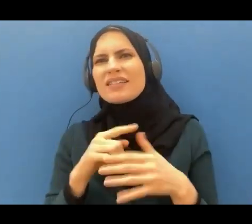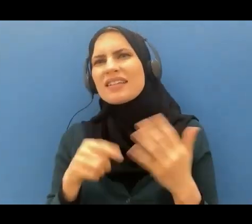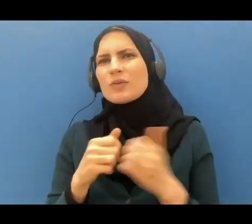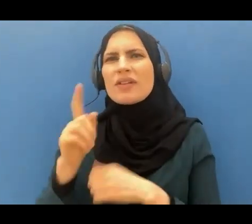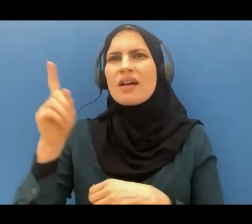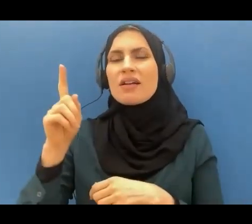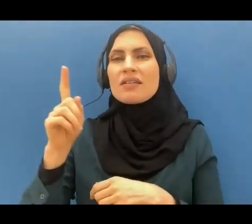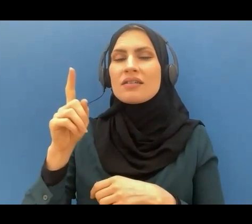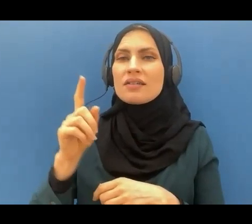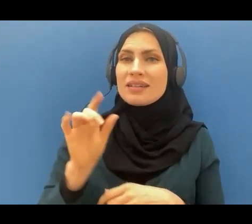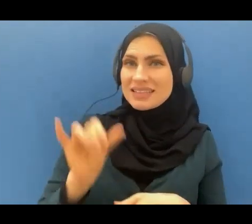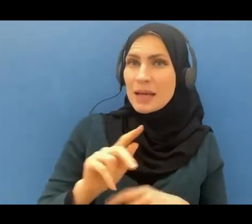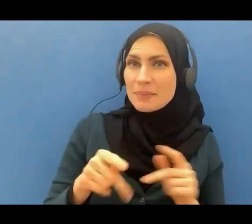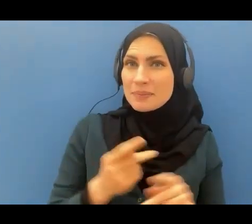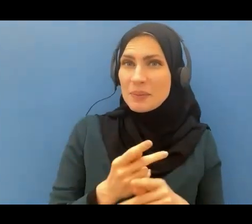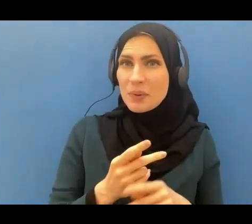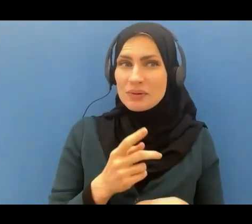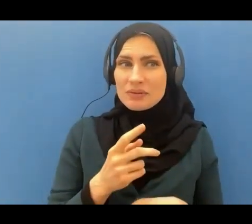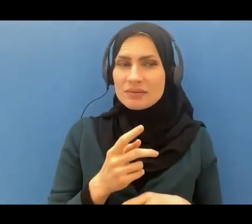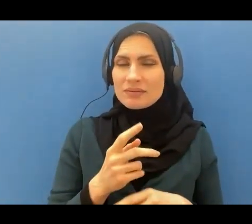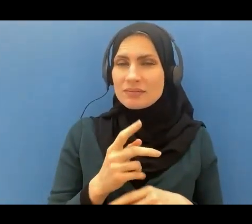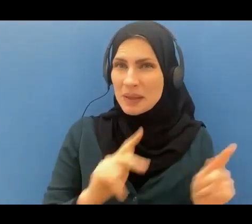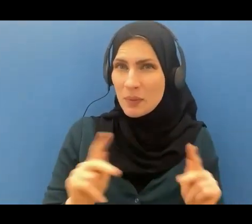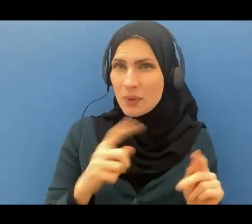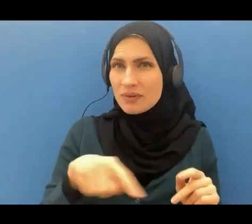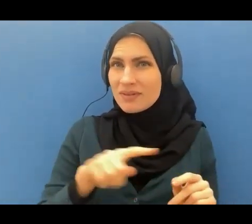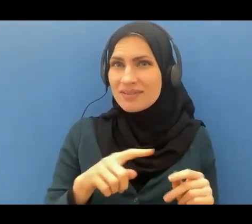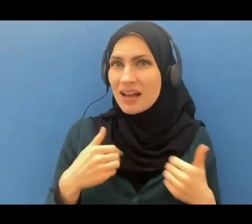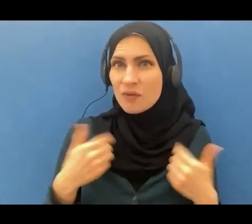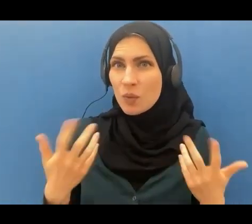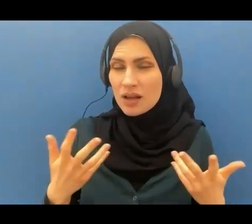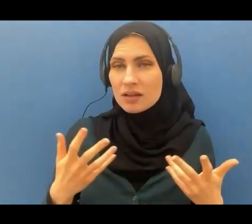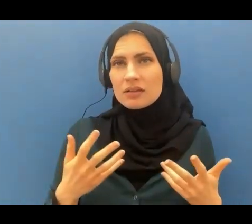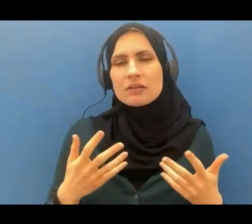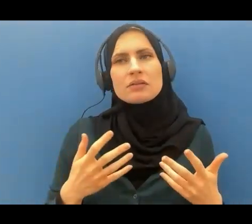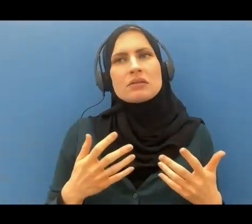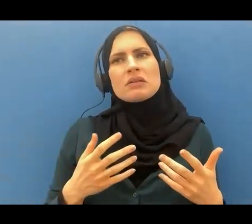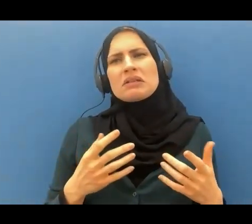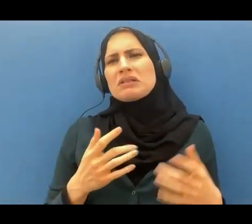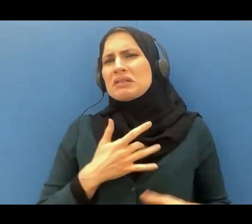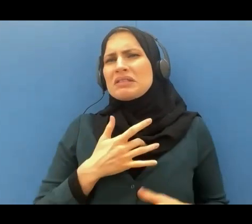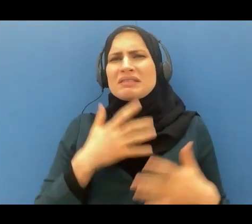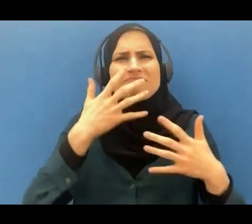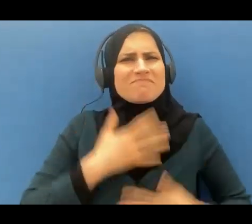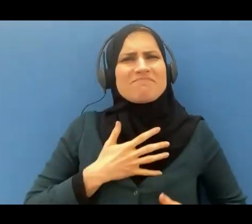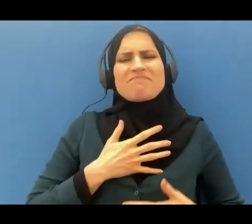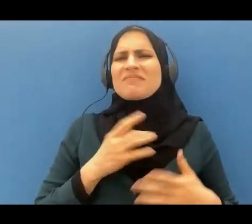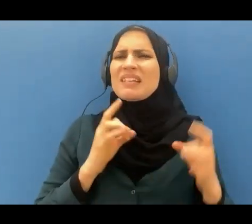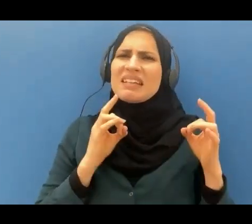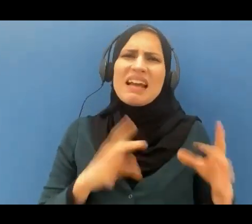will have nothing but a fate that they will hate so much and their fate will be nothing